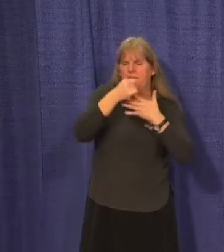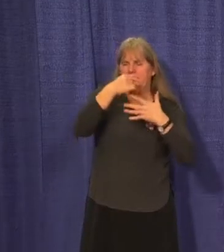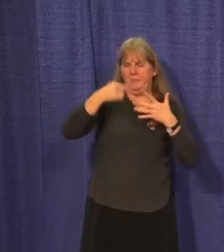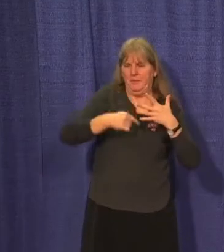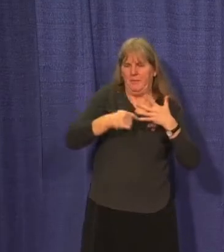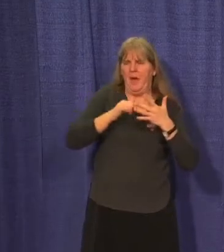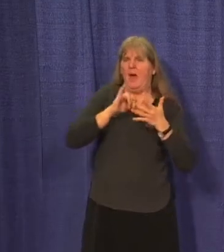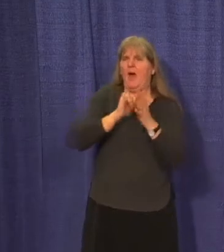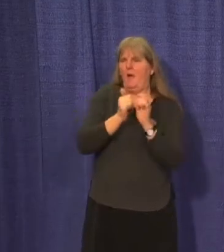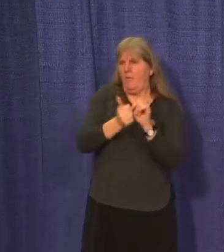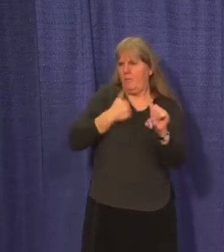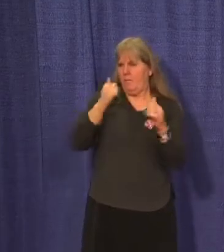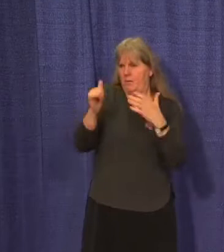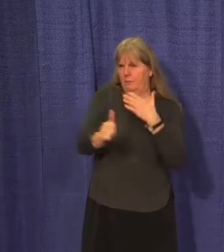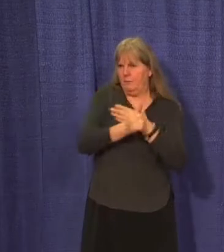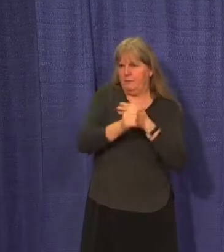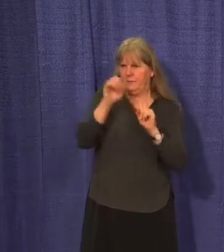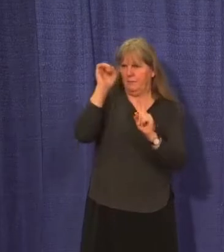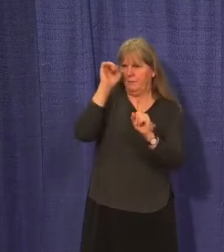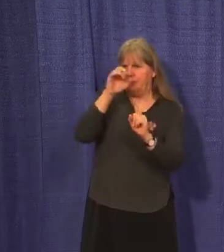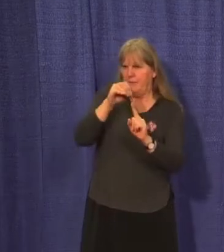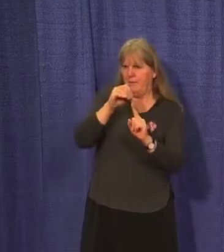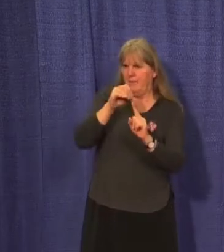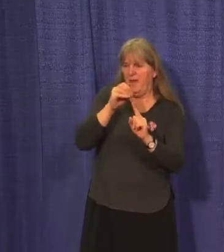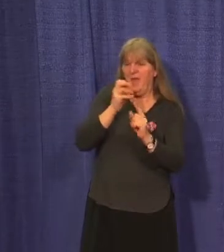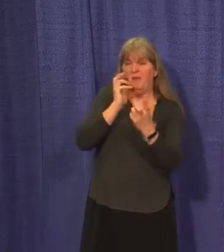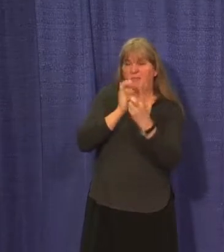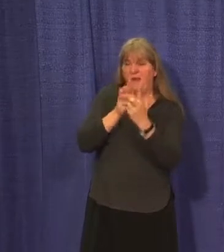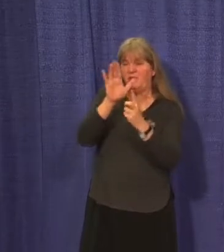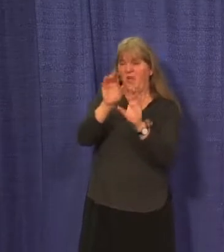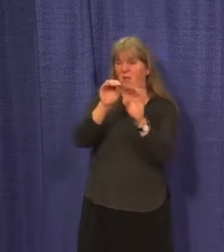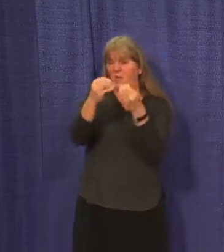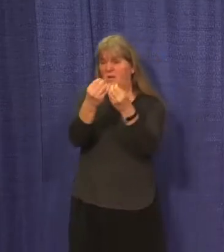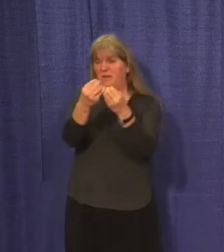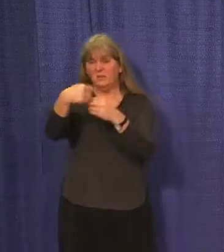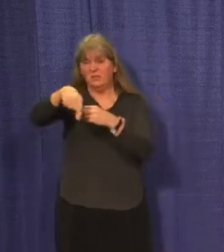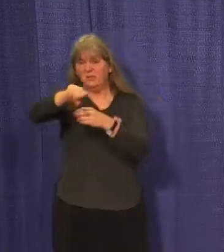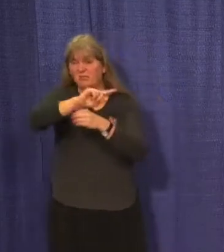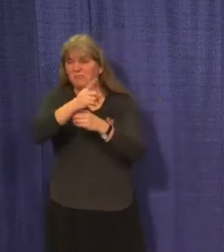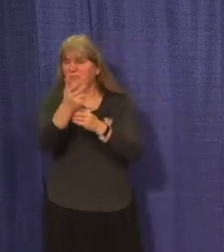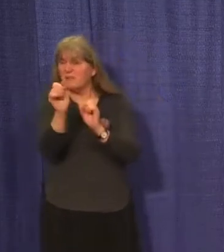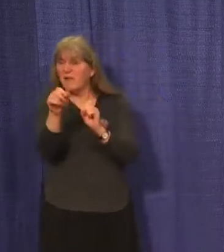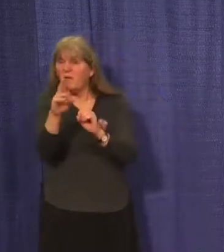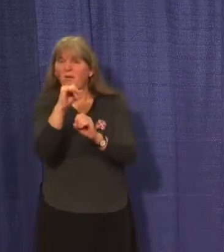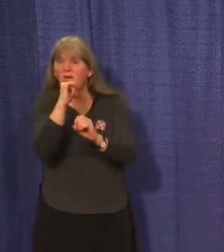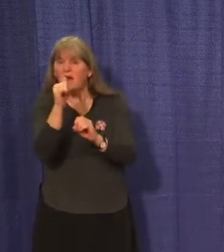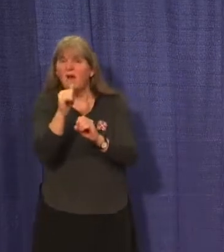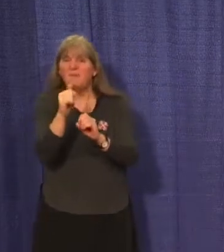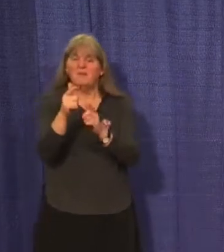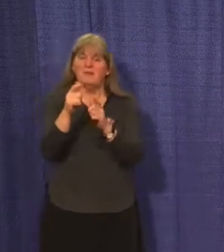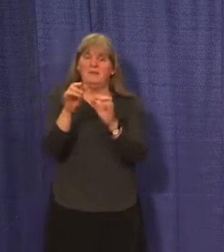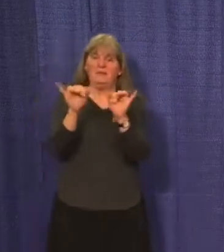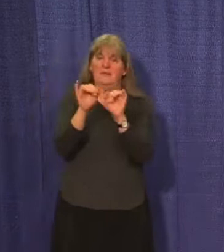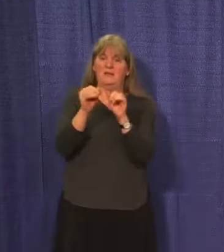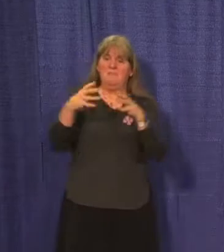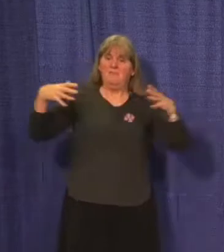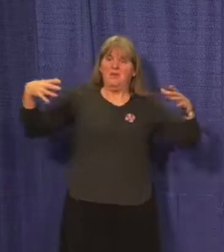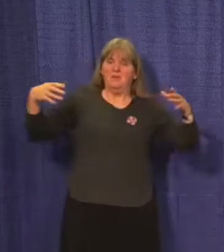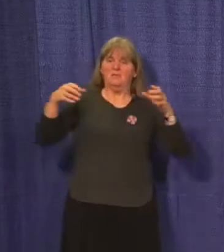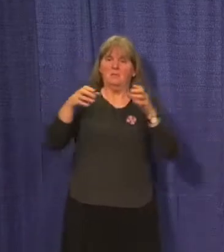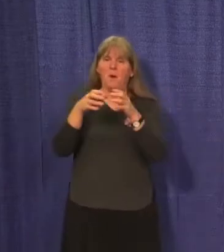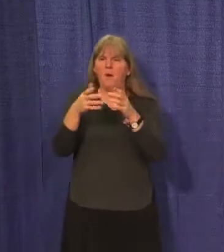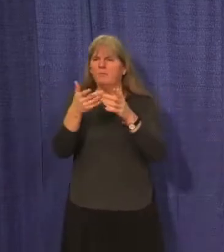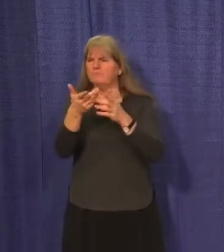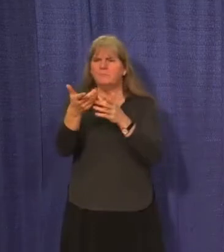mitigations around the risks and does it work for that organization and so that takes into consideration how big how big is the organization